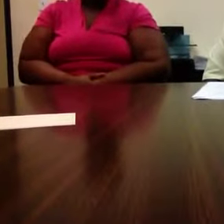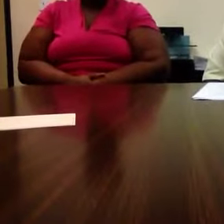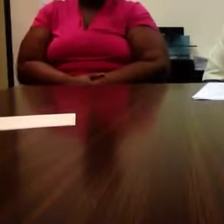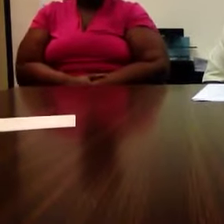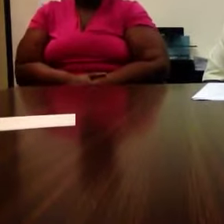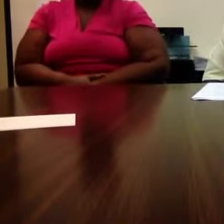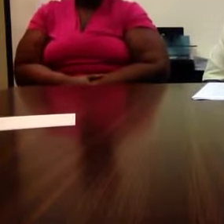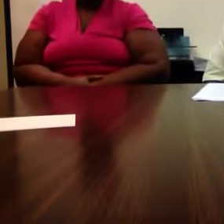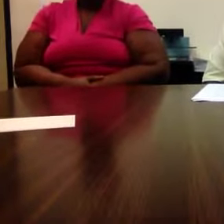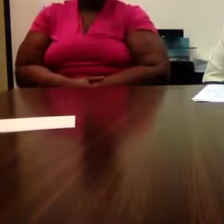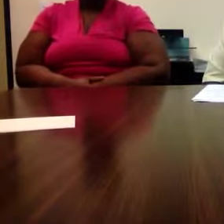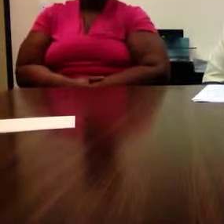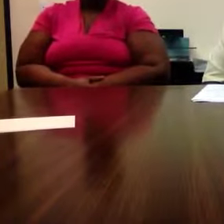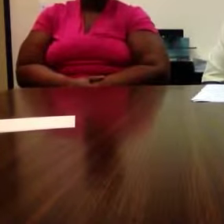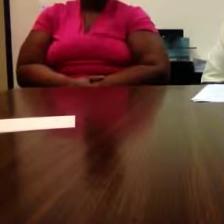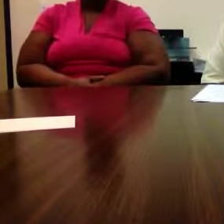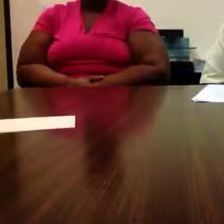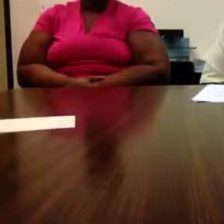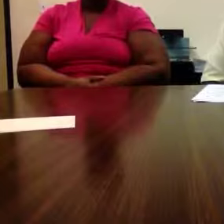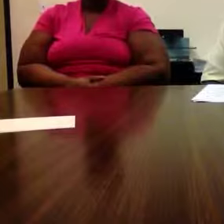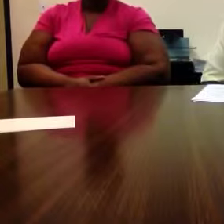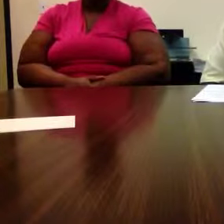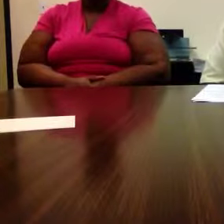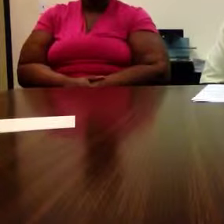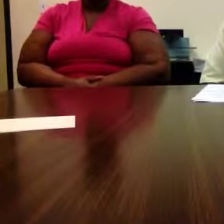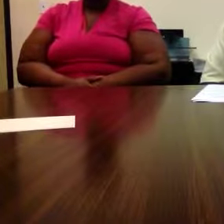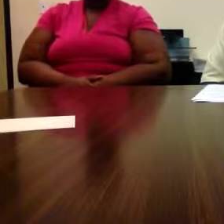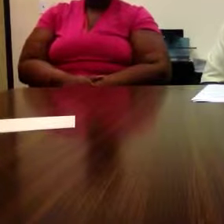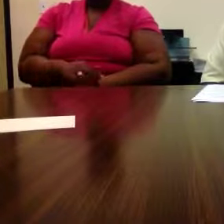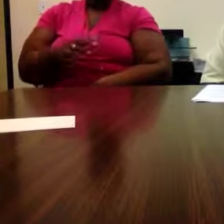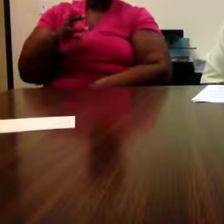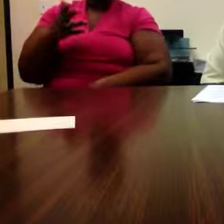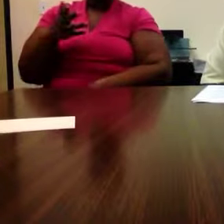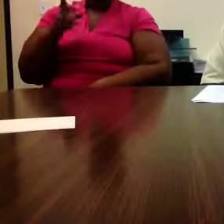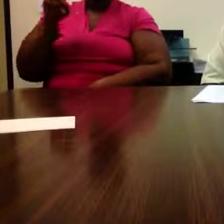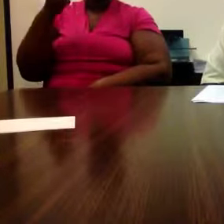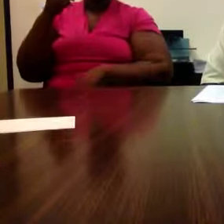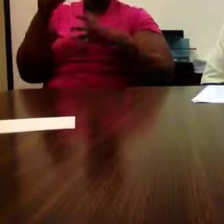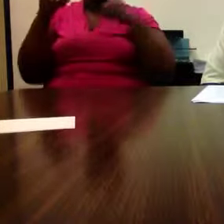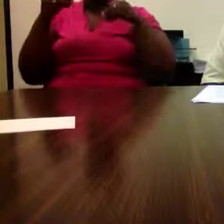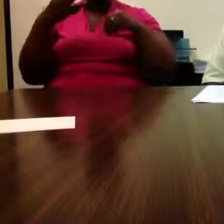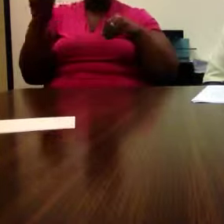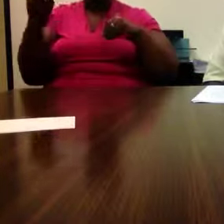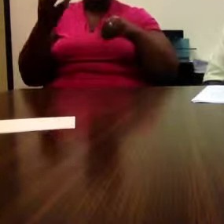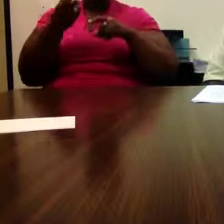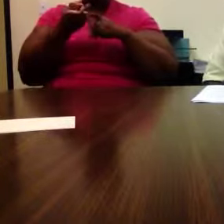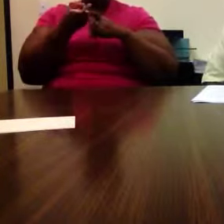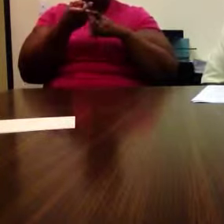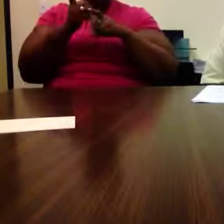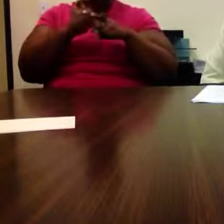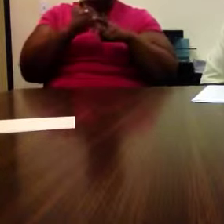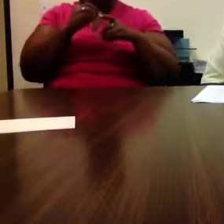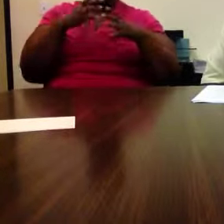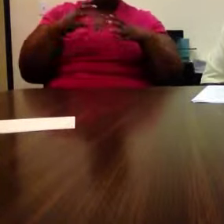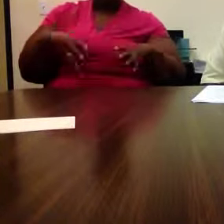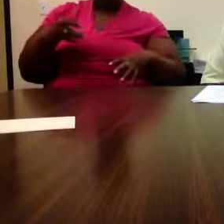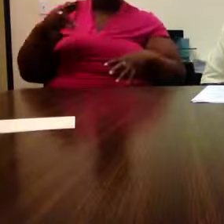Yeah, I'm going cut mine's off. All right. No selling of any item from or to client or employee on the property.